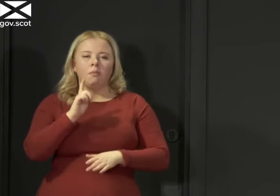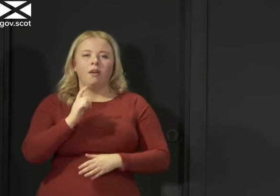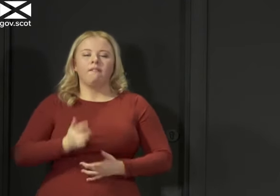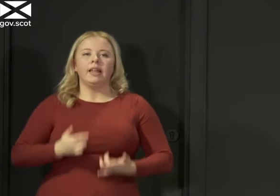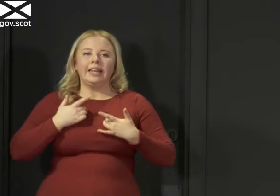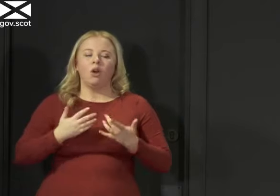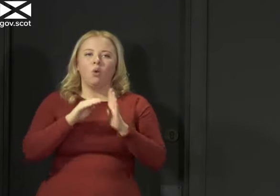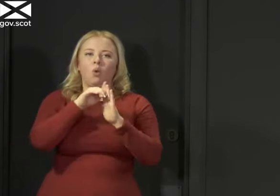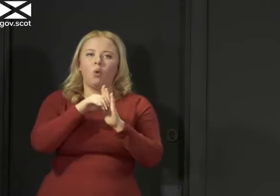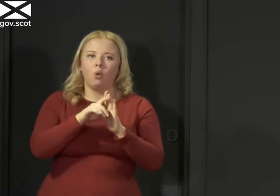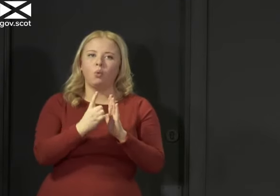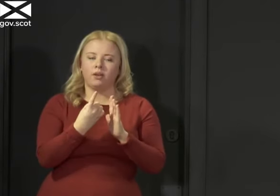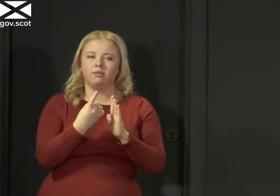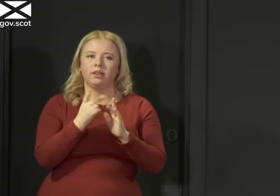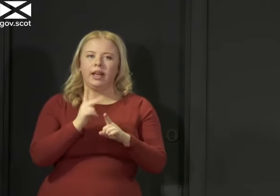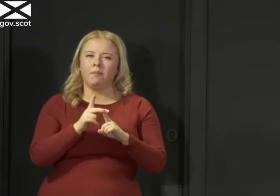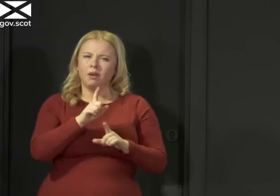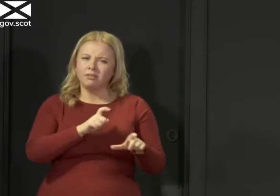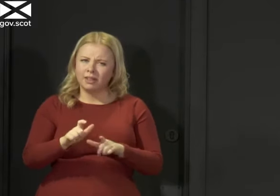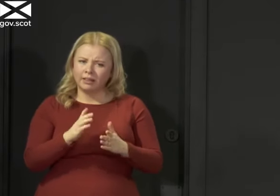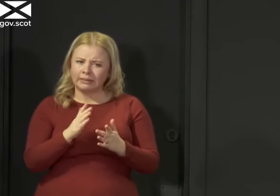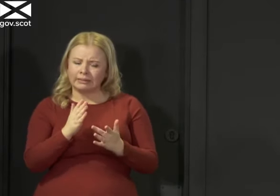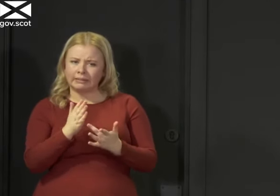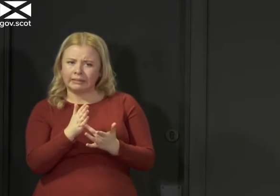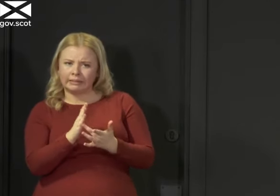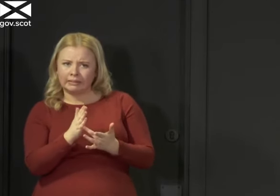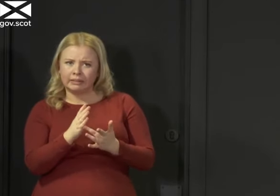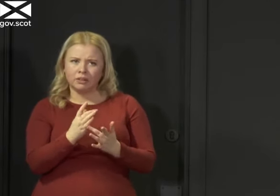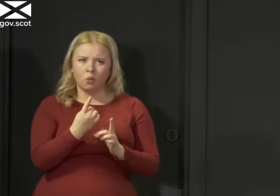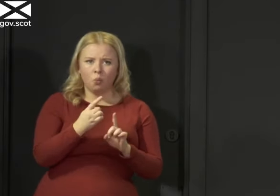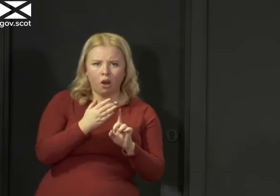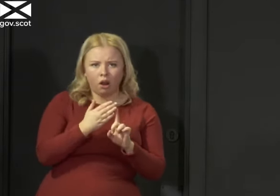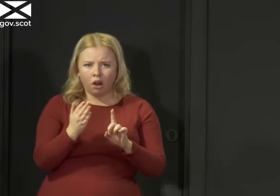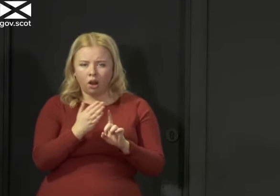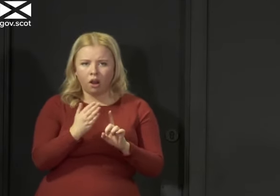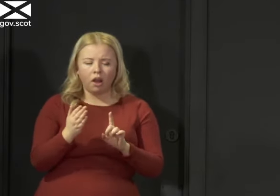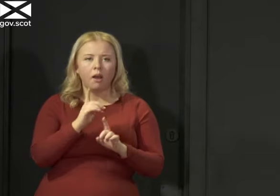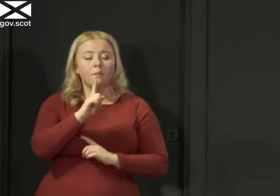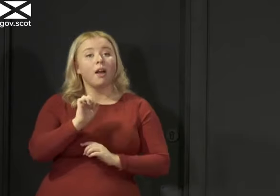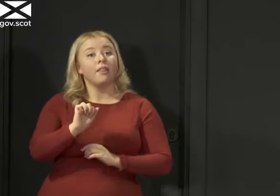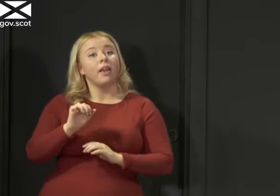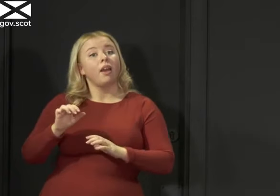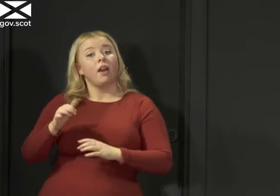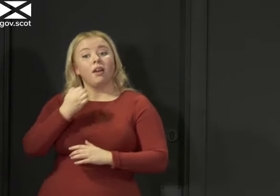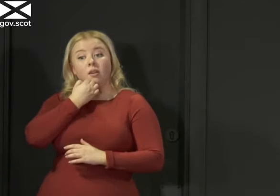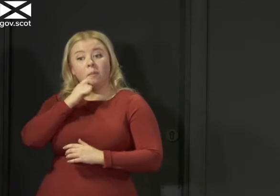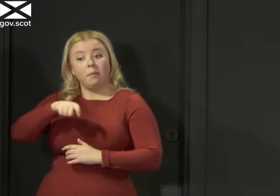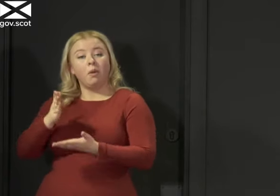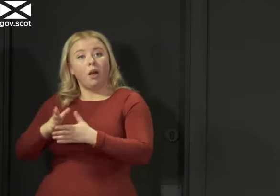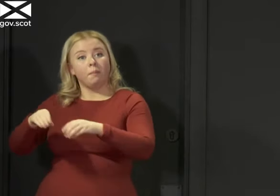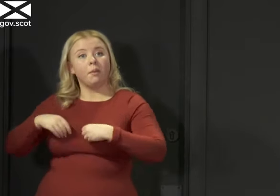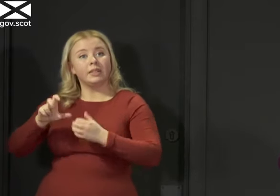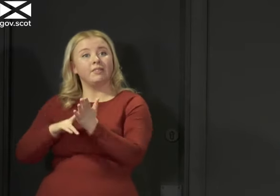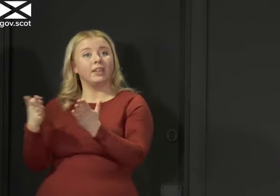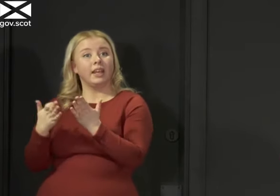but it's still hovering. It's, on what I read, quite close to one, but their incidence of cases is very low. So they